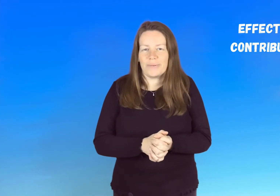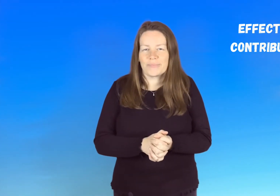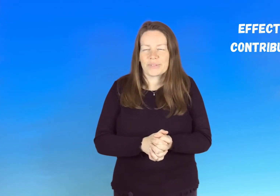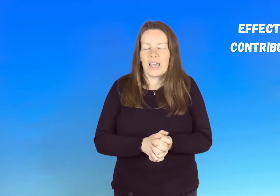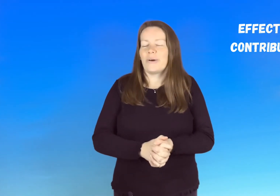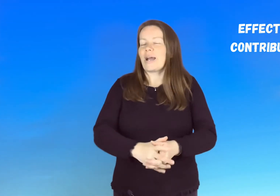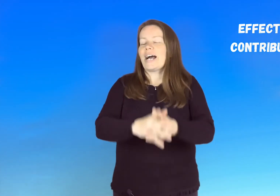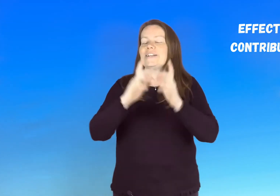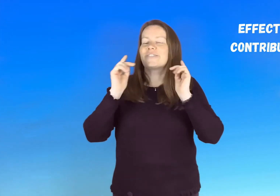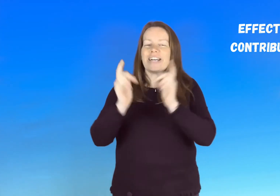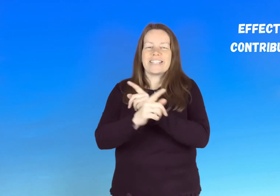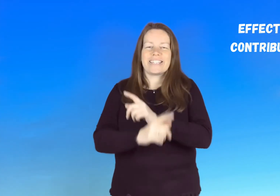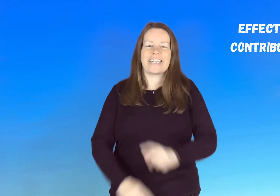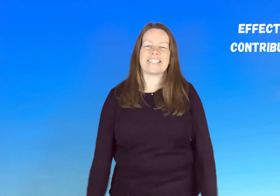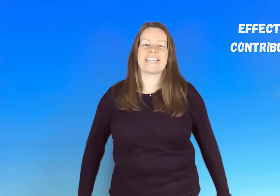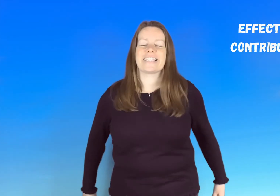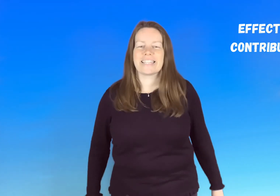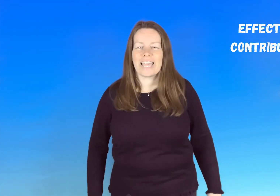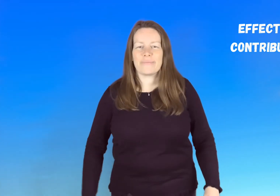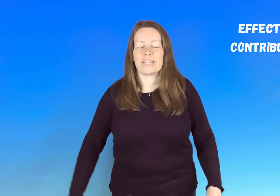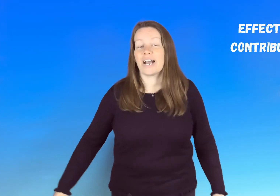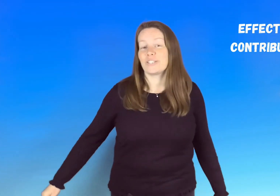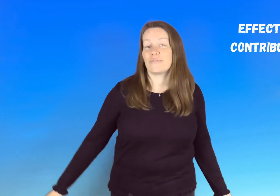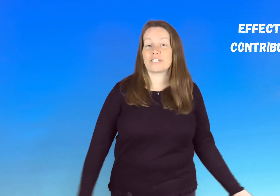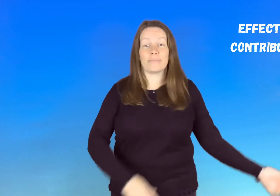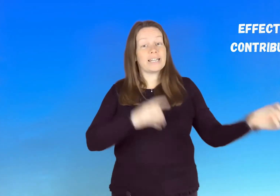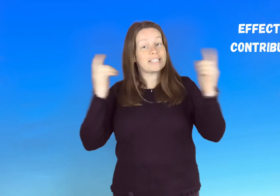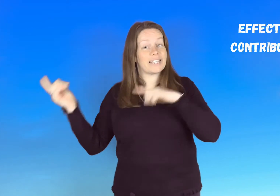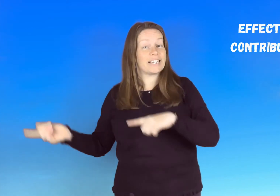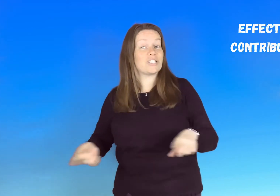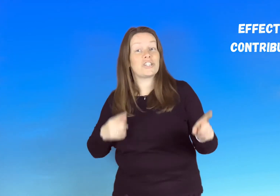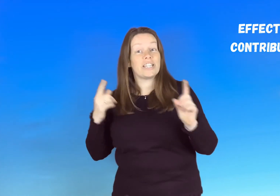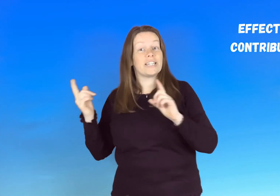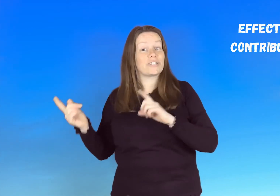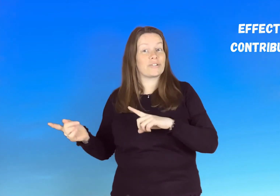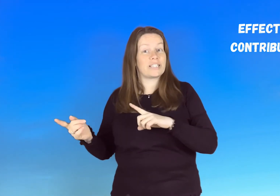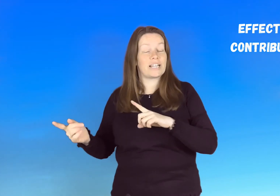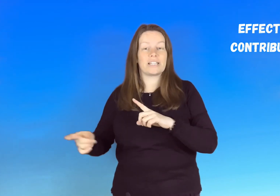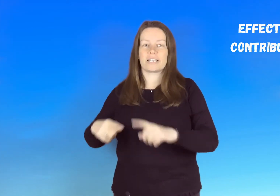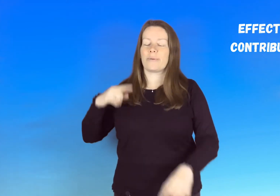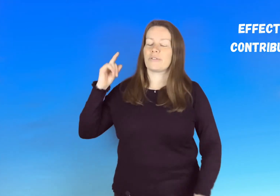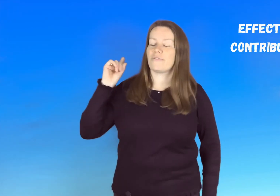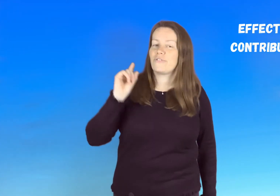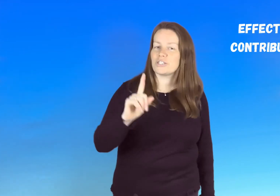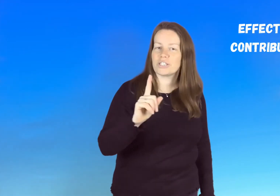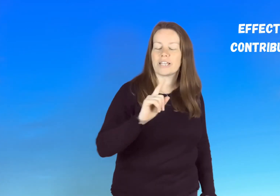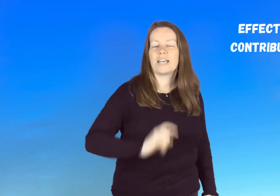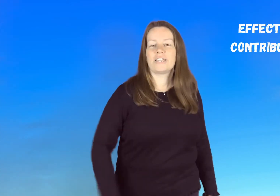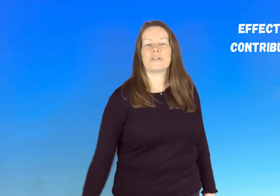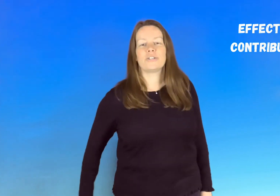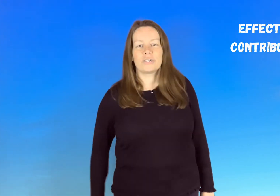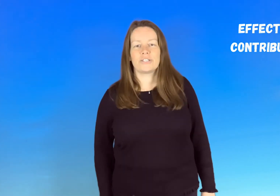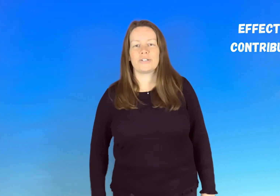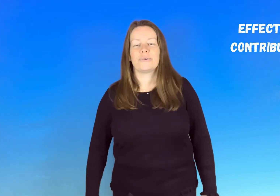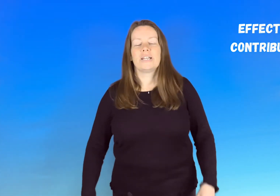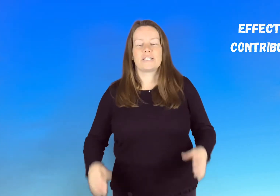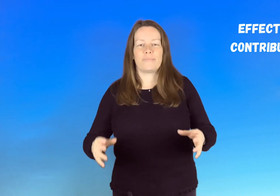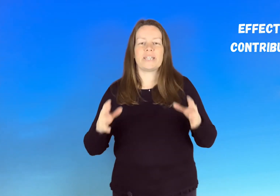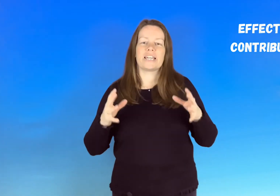well rather than you guessing let me hand over to madison and she is going to tell us about the first thing that you can do to be an